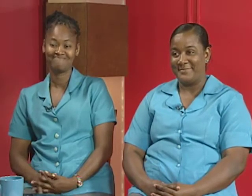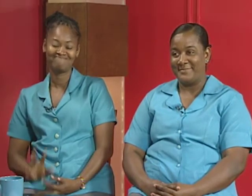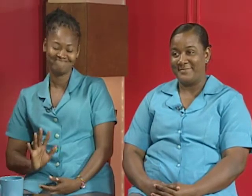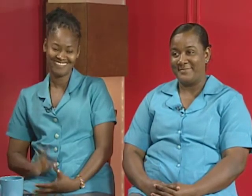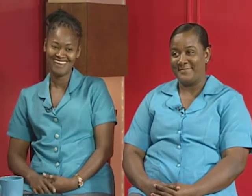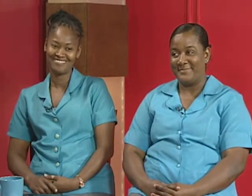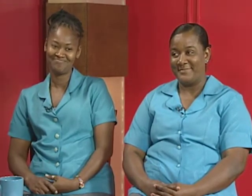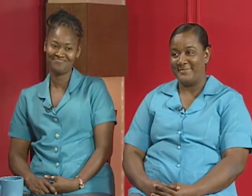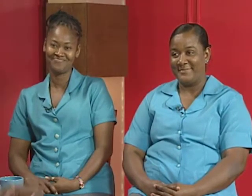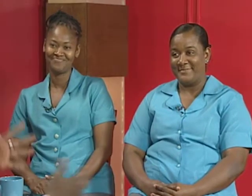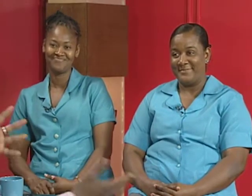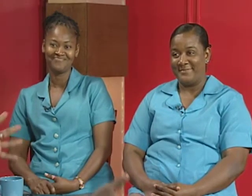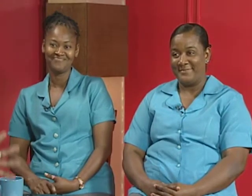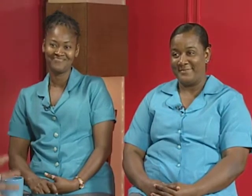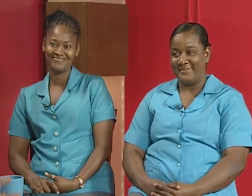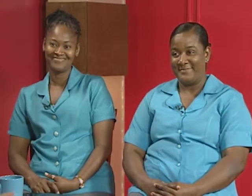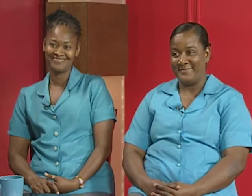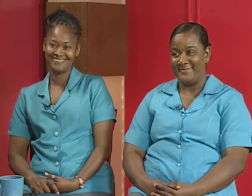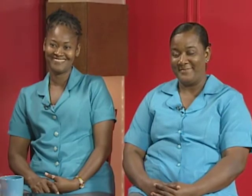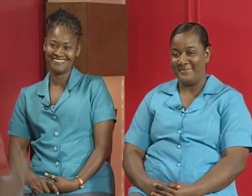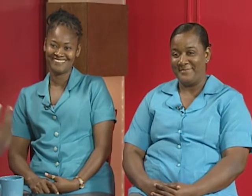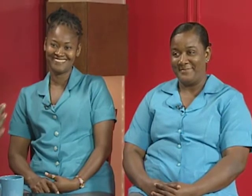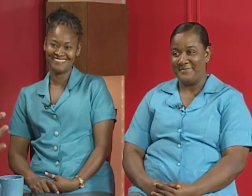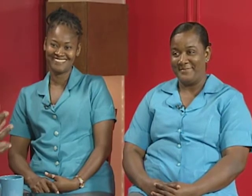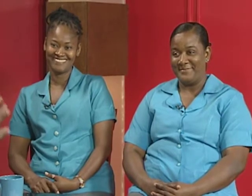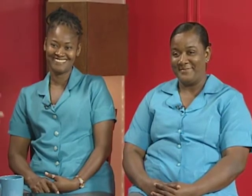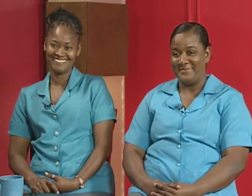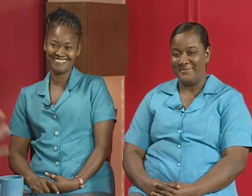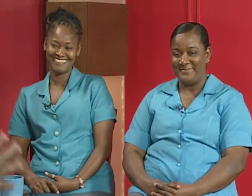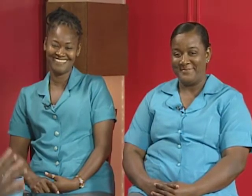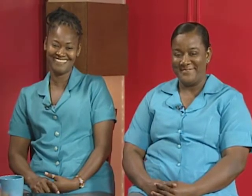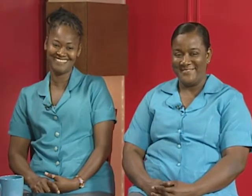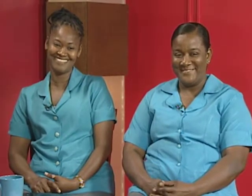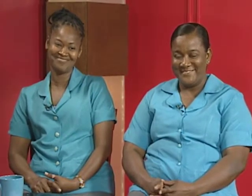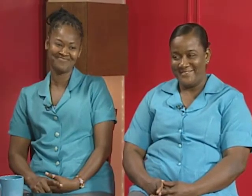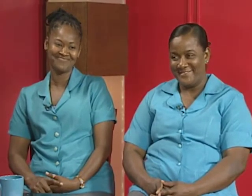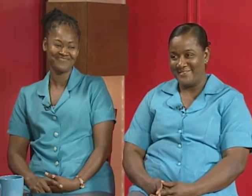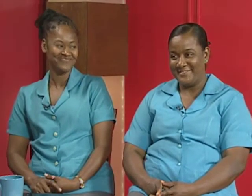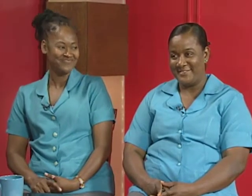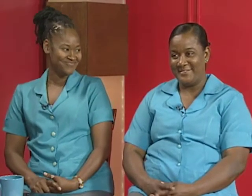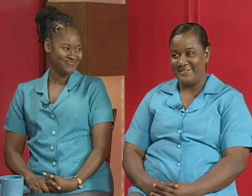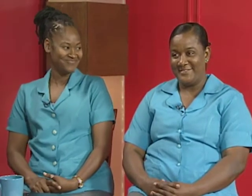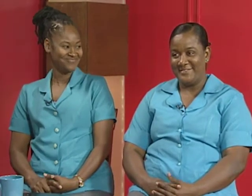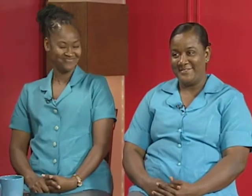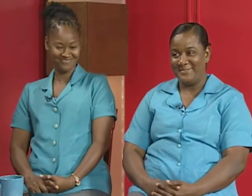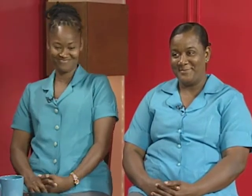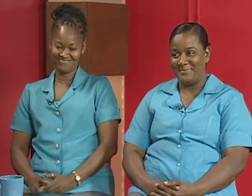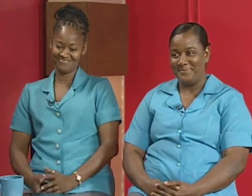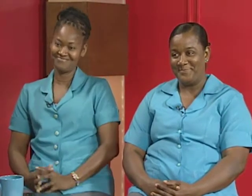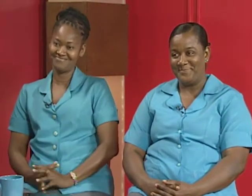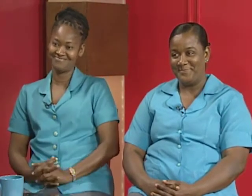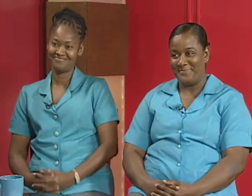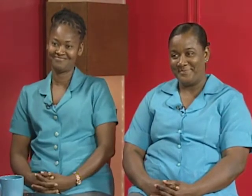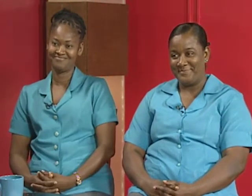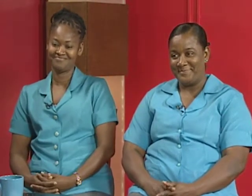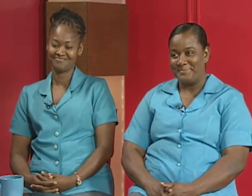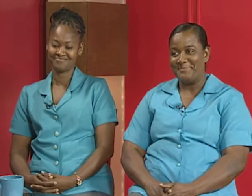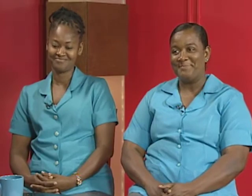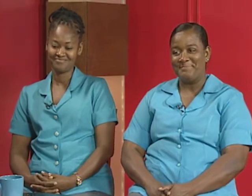school and we see her every day she's just so jovial and roshin forbes who is the monitoring officer at silla marie